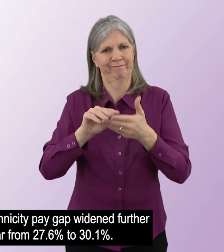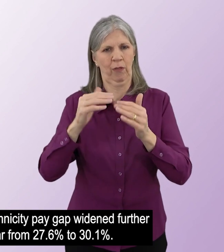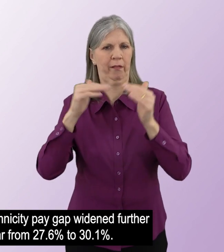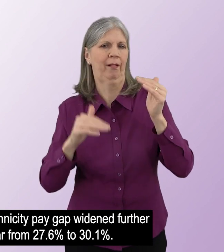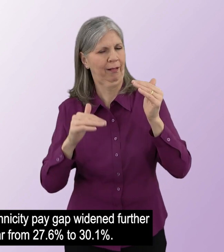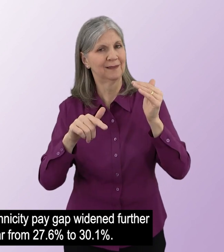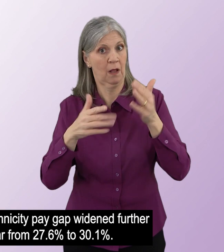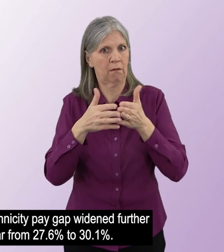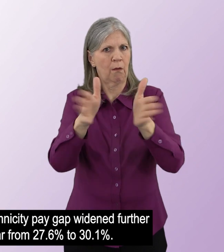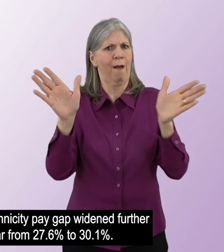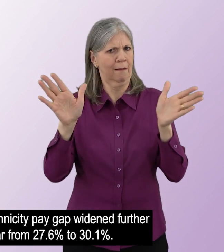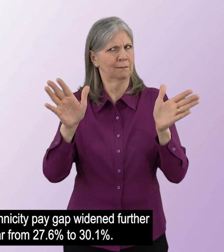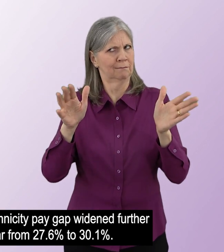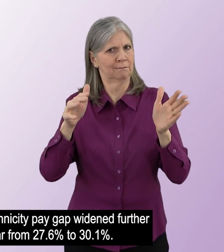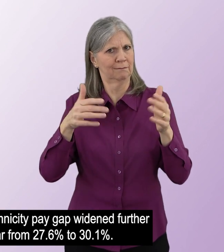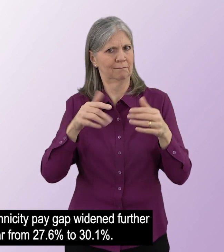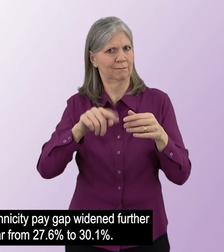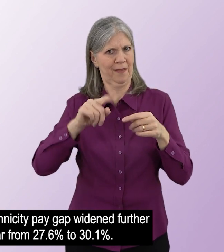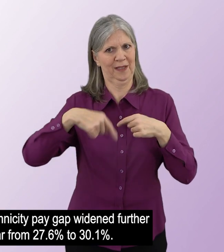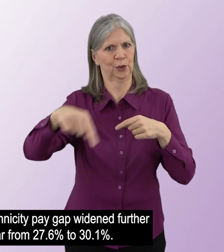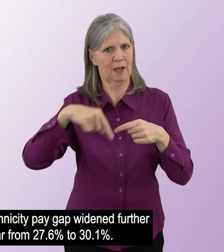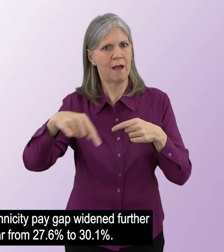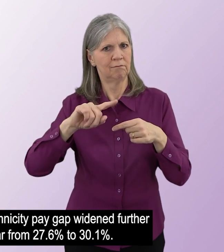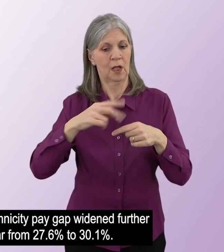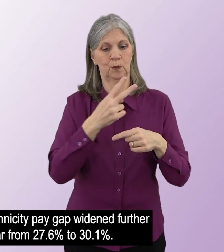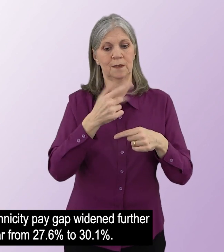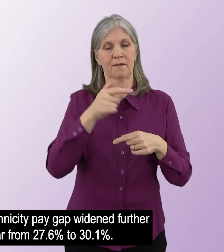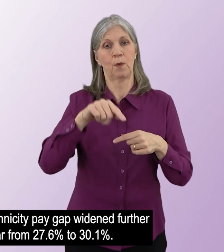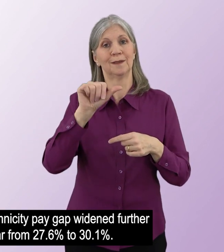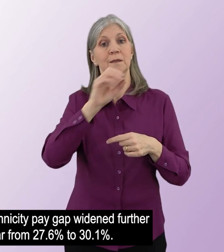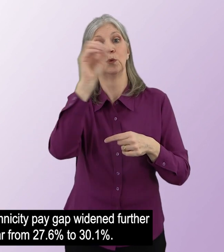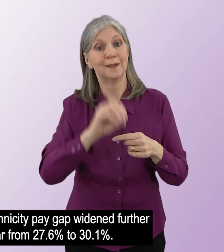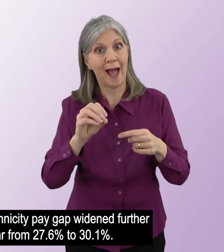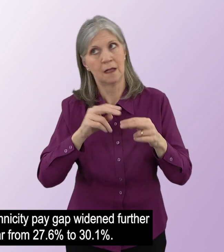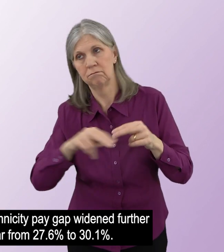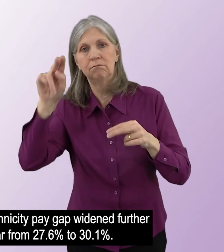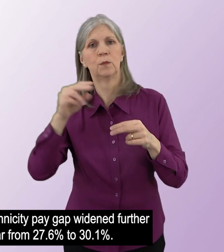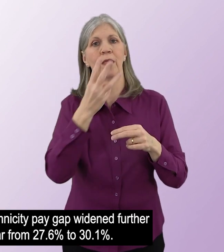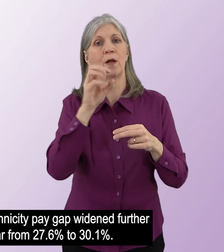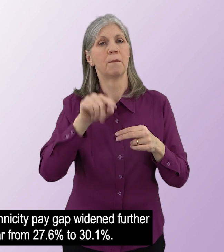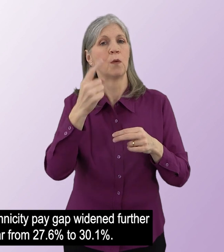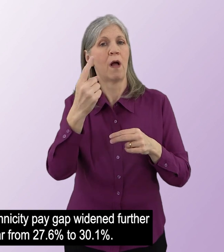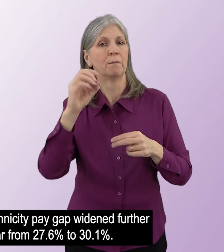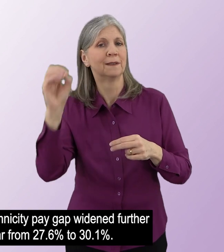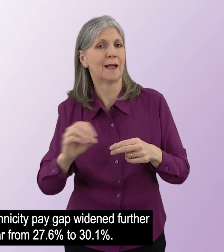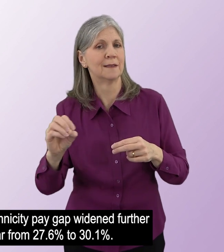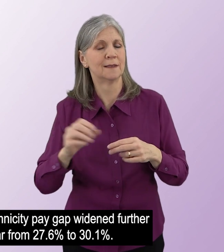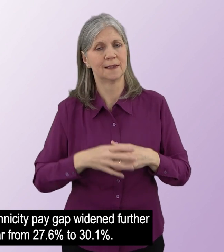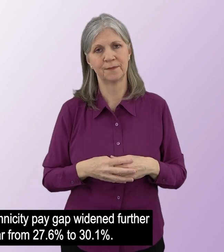The median ethnicity pay gap widened further this year, from 27.6% to 30.1%.